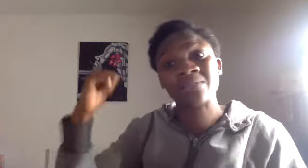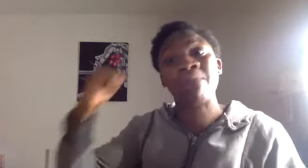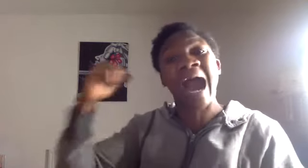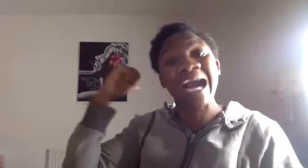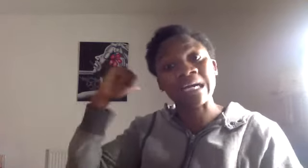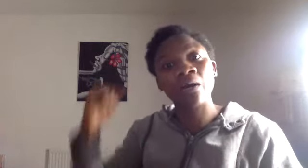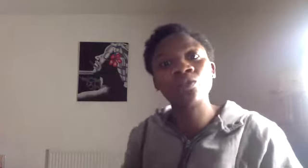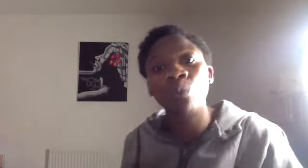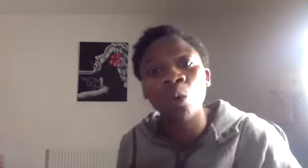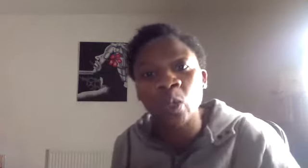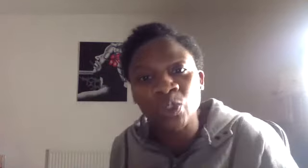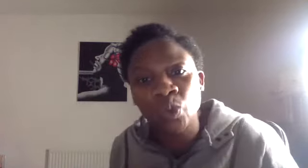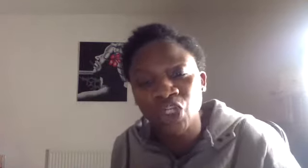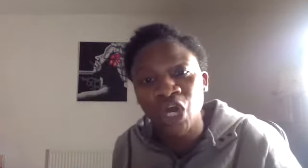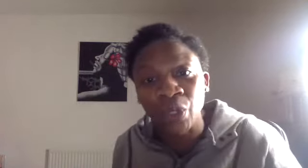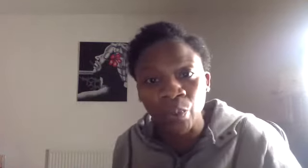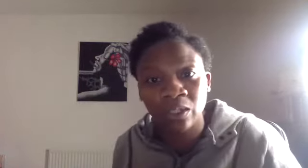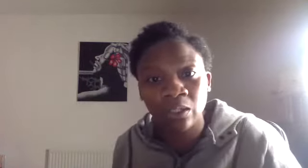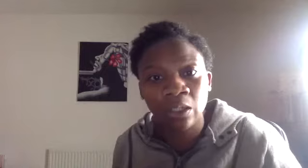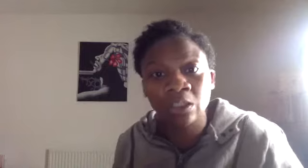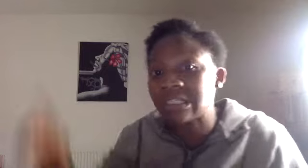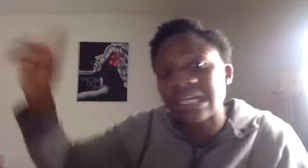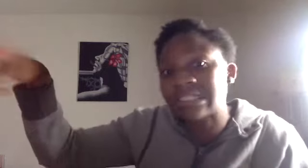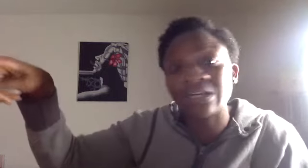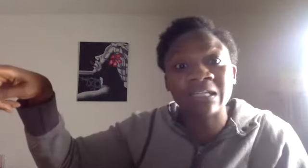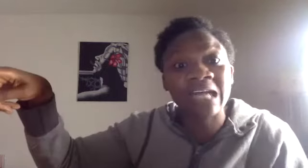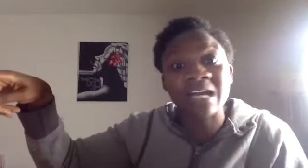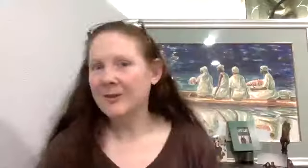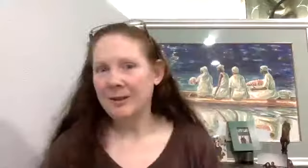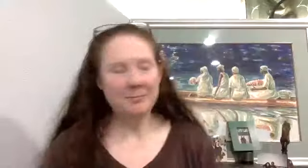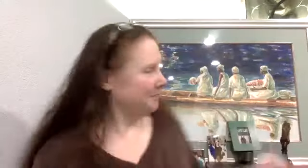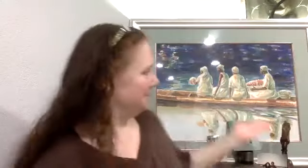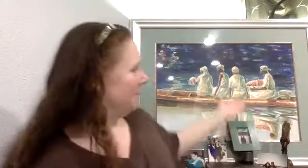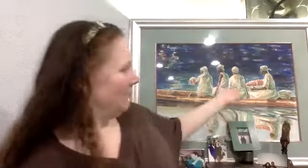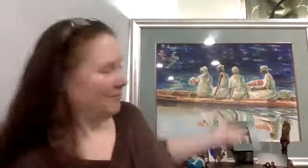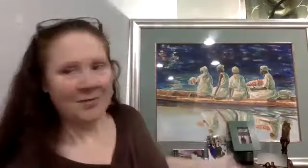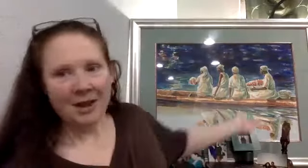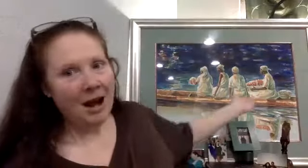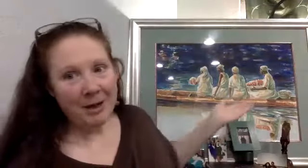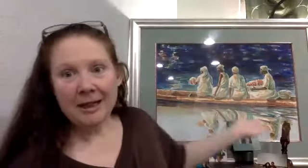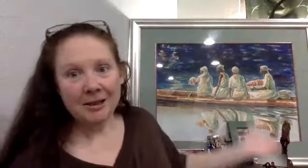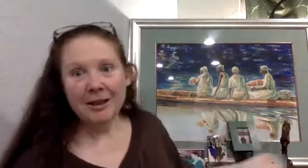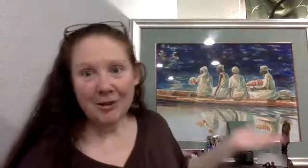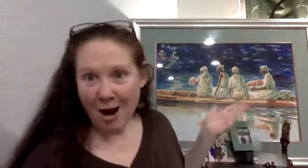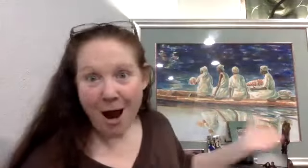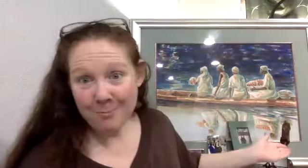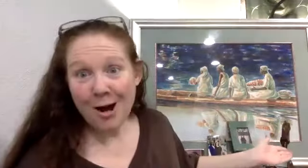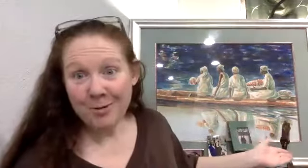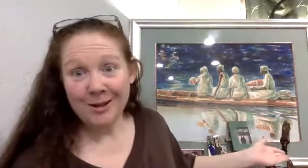back to what we used to know. It doesn't necessarily take us forward. I mean, I'm not being